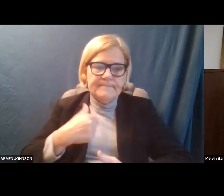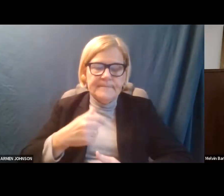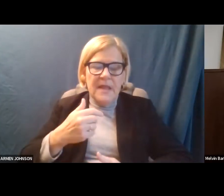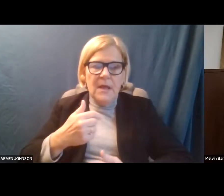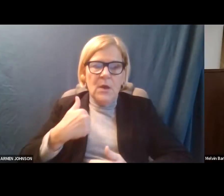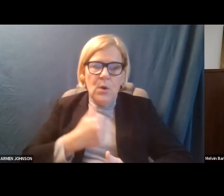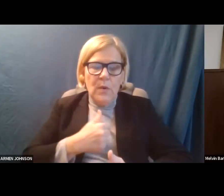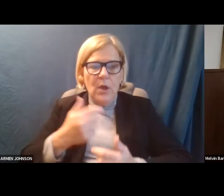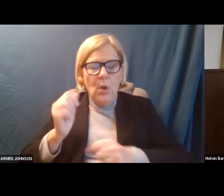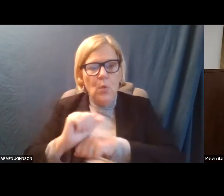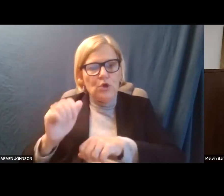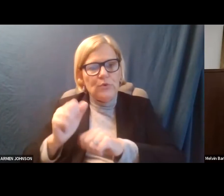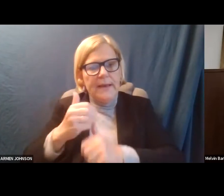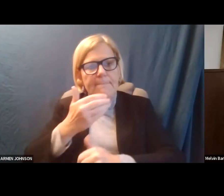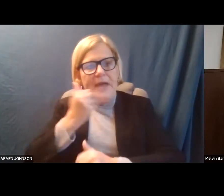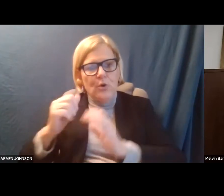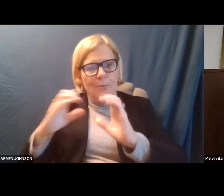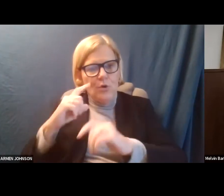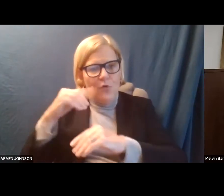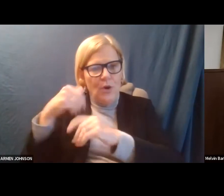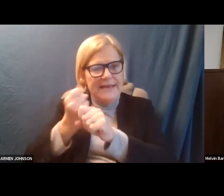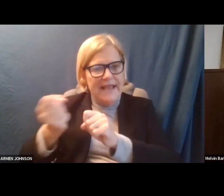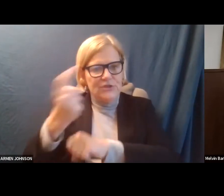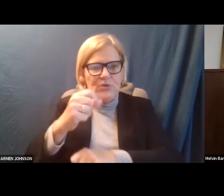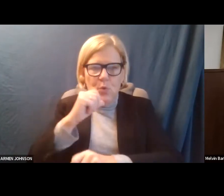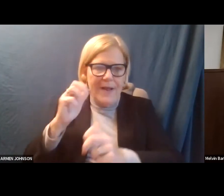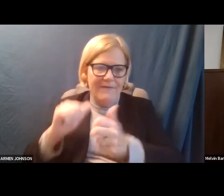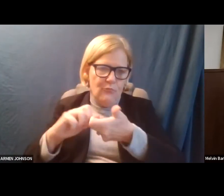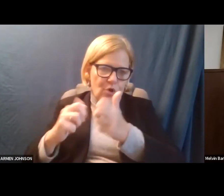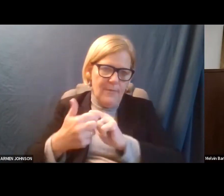communication for next year's marathon. So that we won't have those issues again.